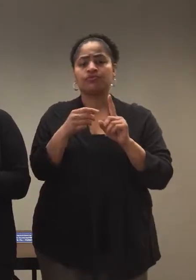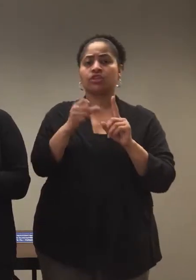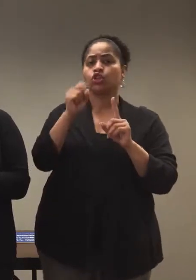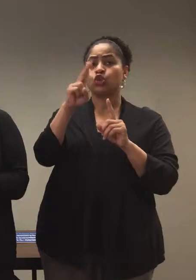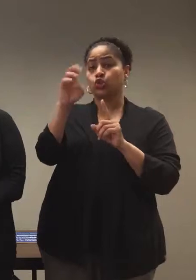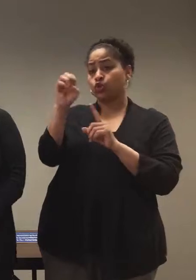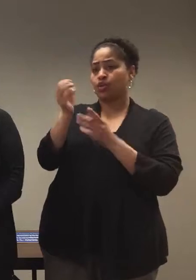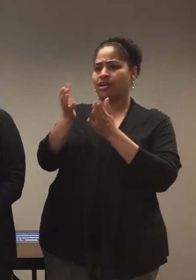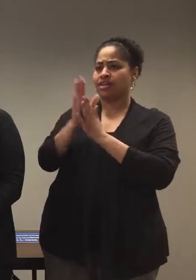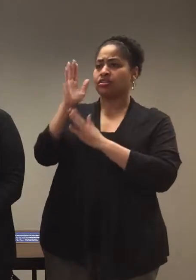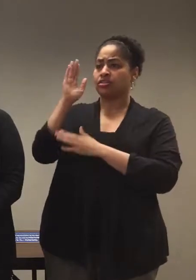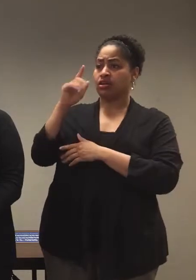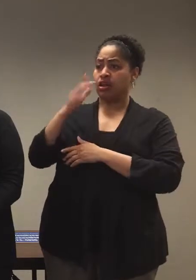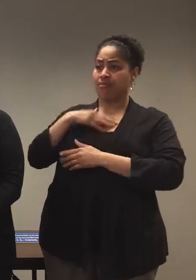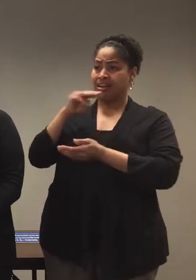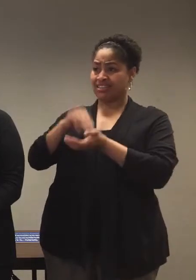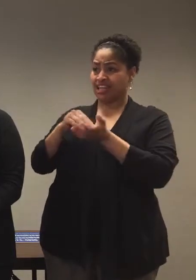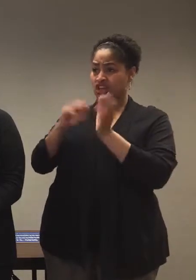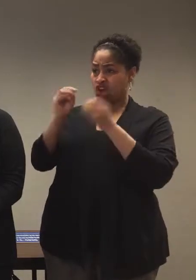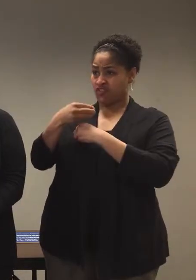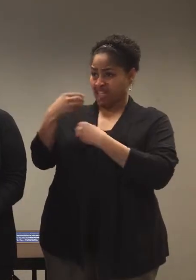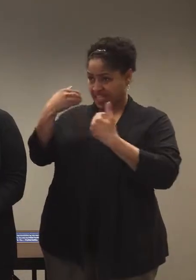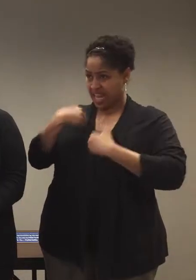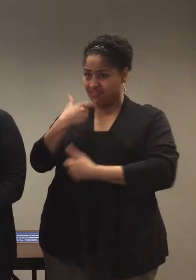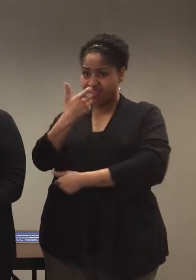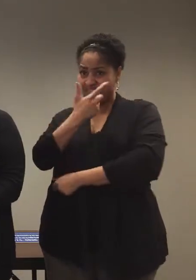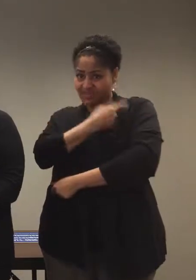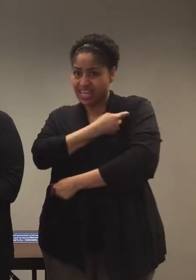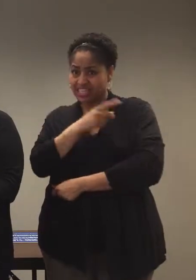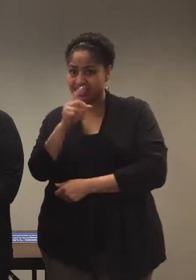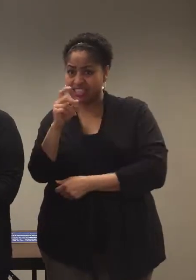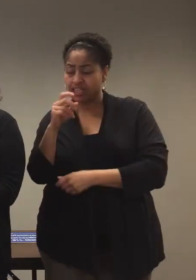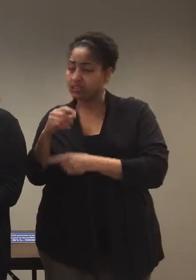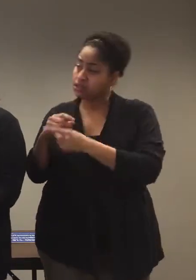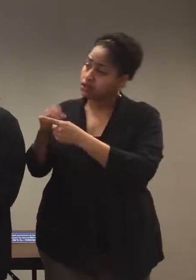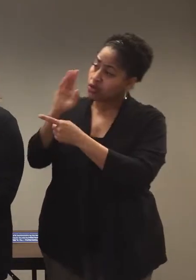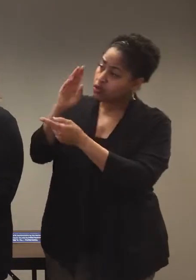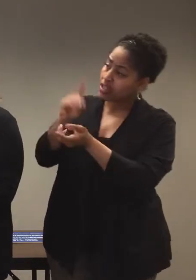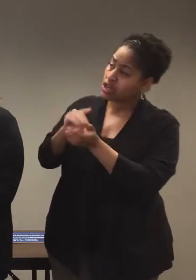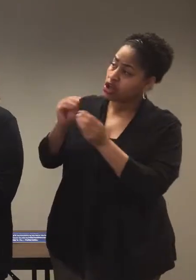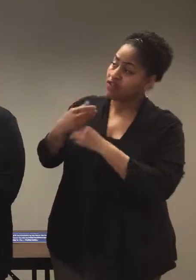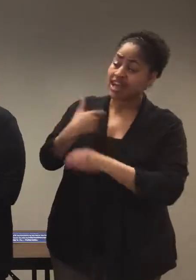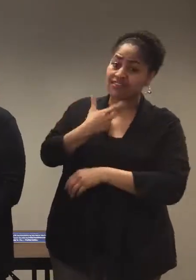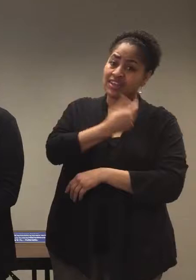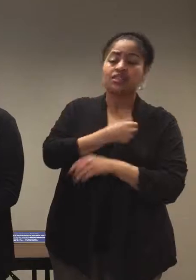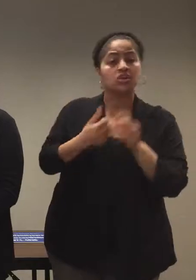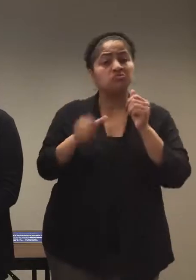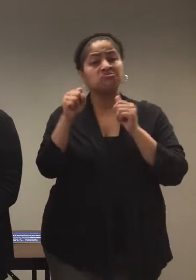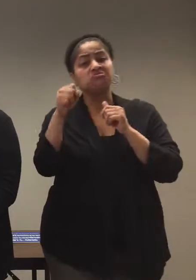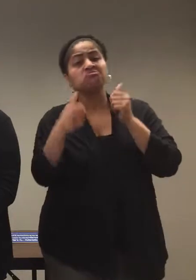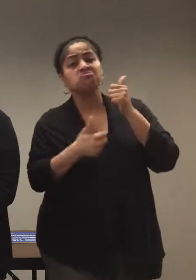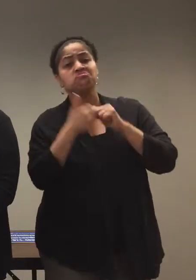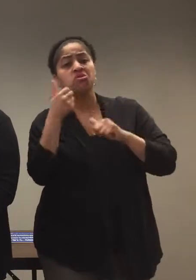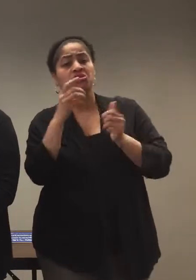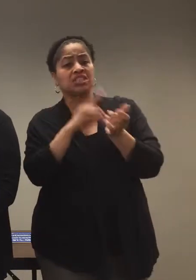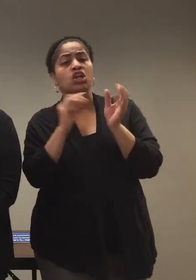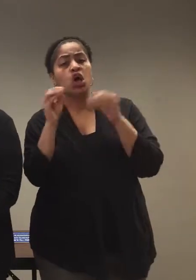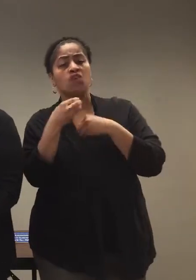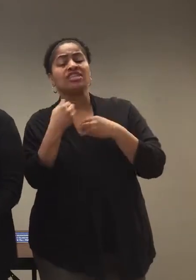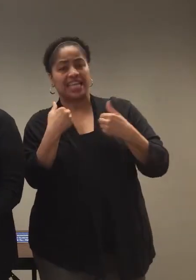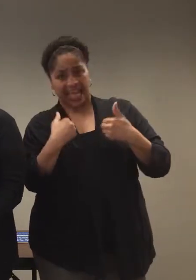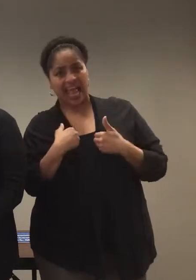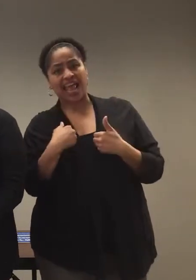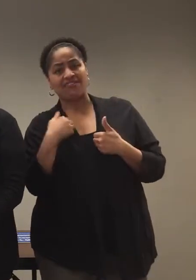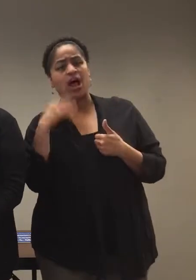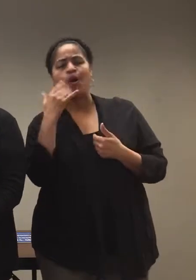Sue asked, will my doctor's office have the vaccine? Okay, so will the doctor's office have the vaccine? Most doctor's office should have the vaccine.